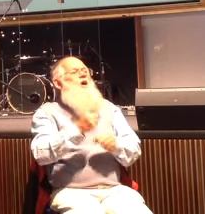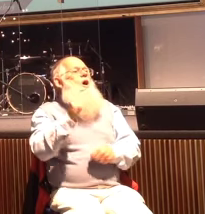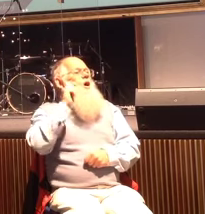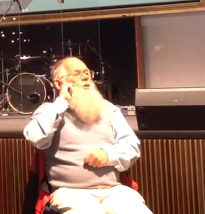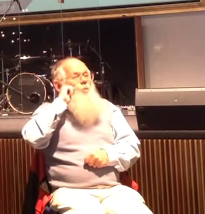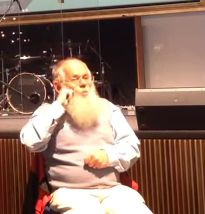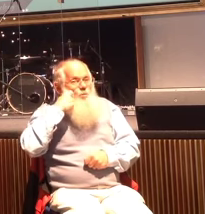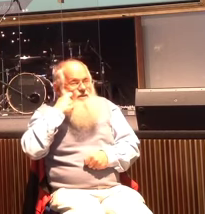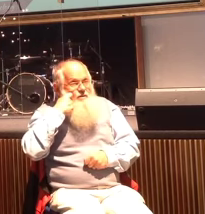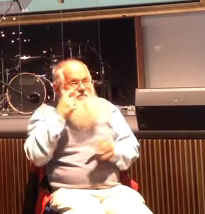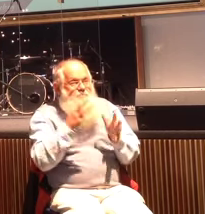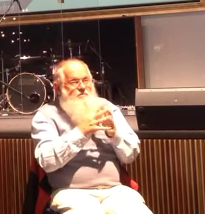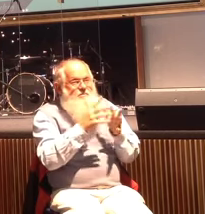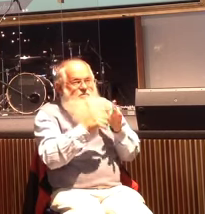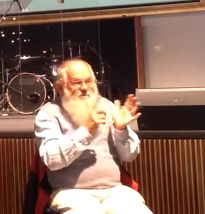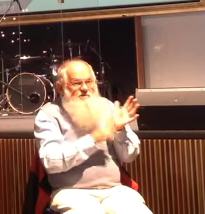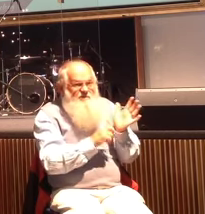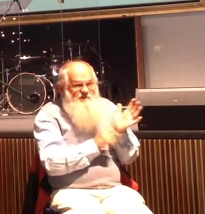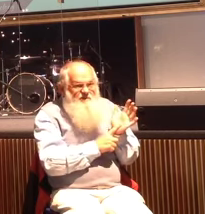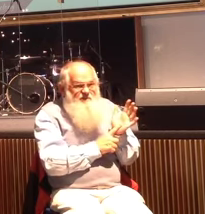always for people. Let's read on.